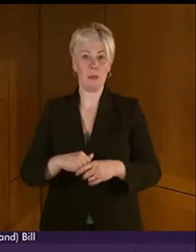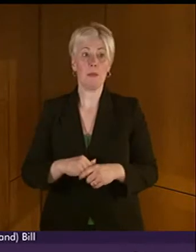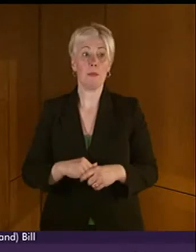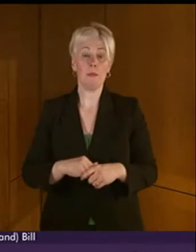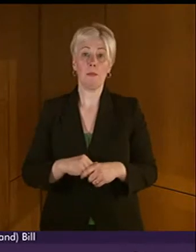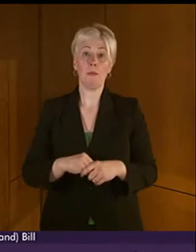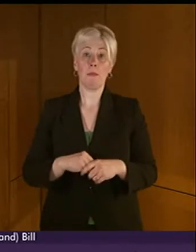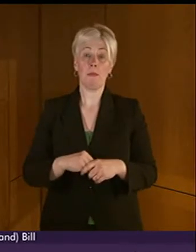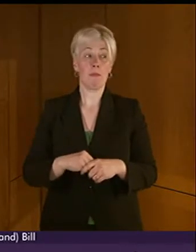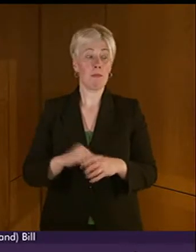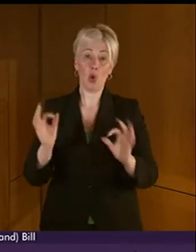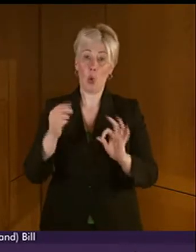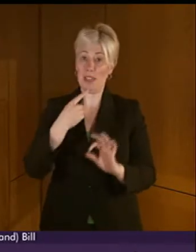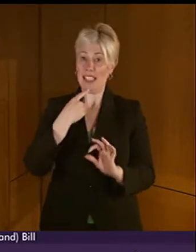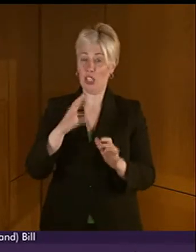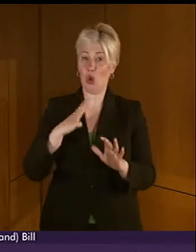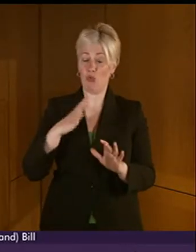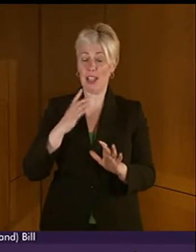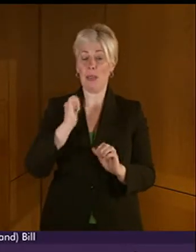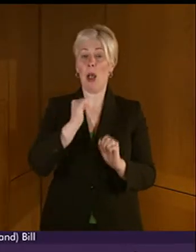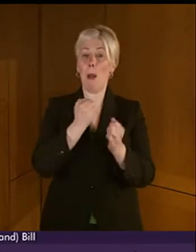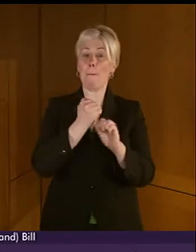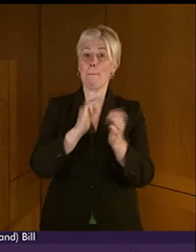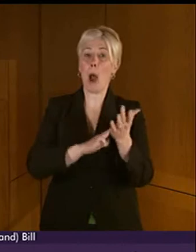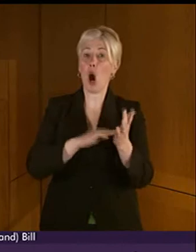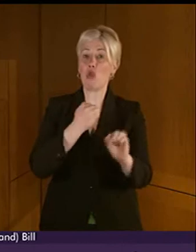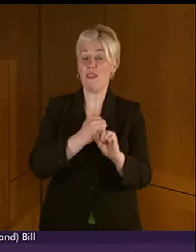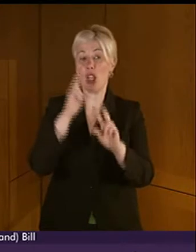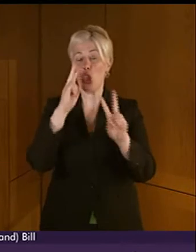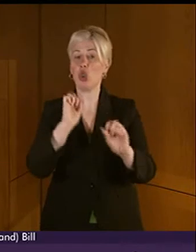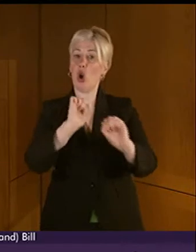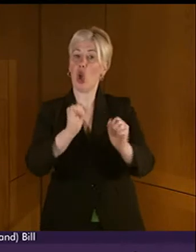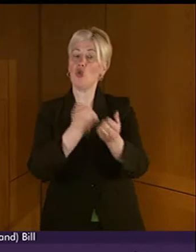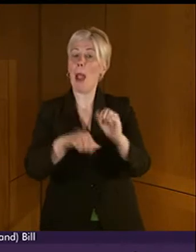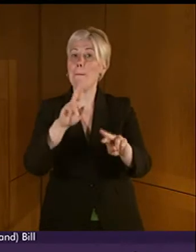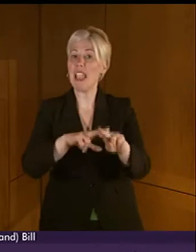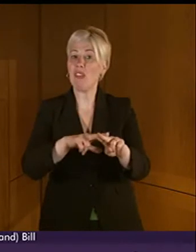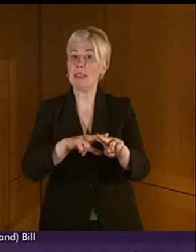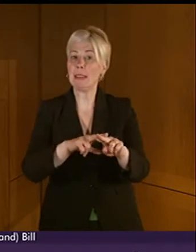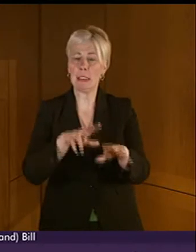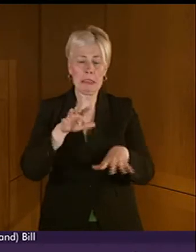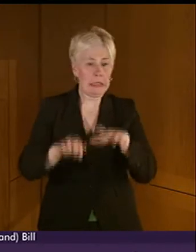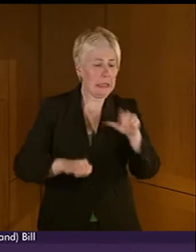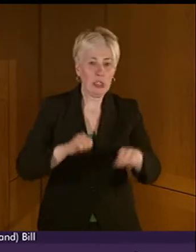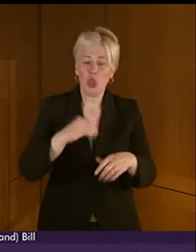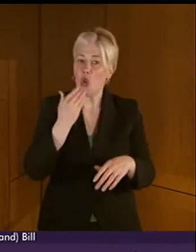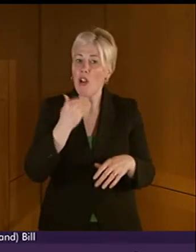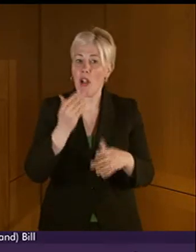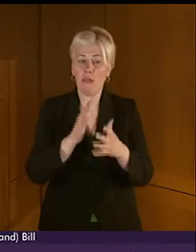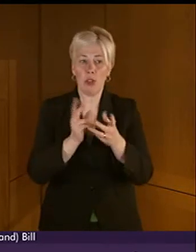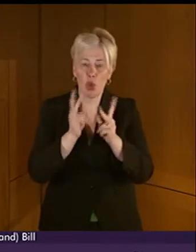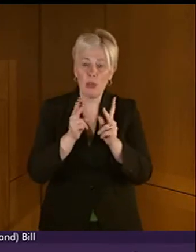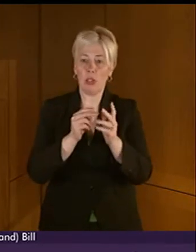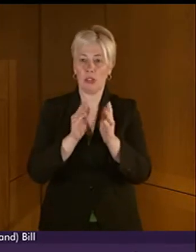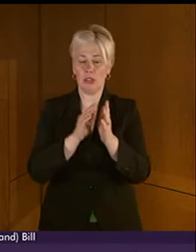so I will say it. Mark watched his grandparents struggle with the lack of British Sign Language provision and